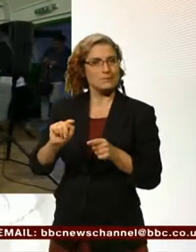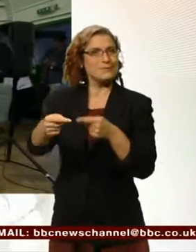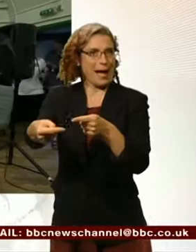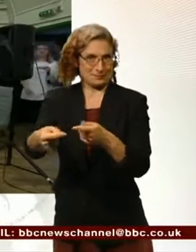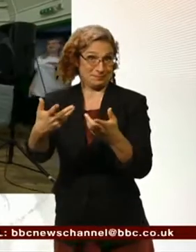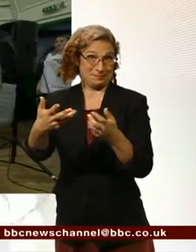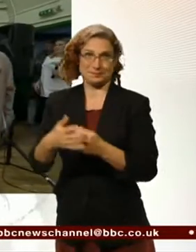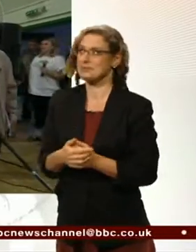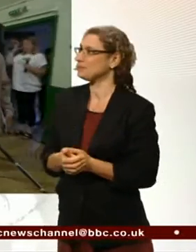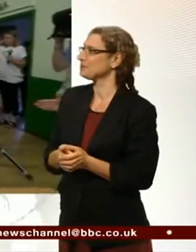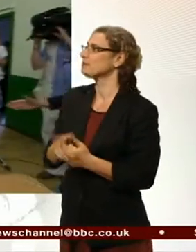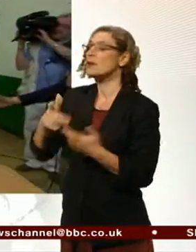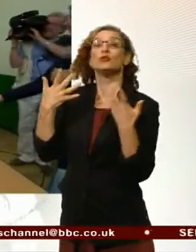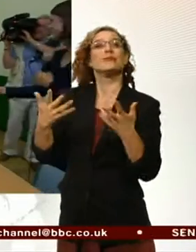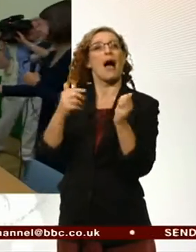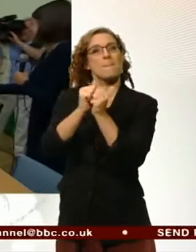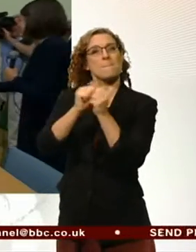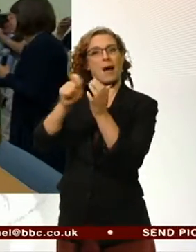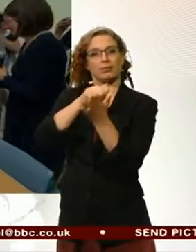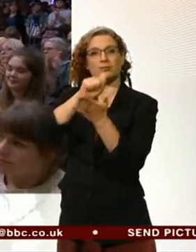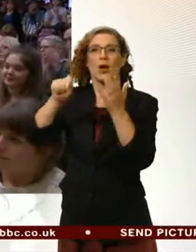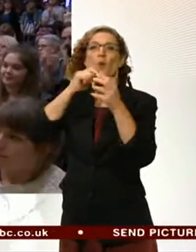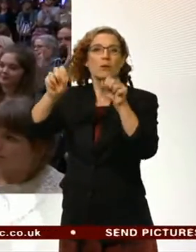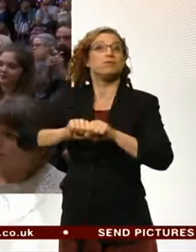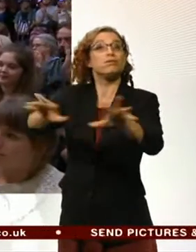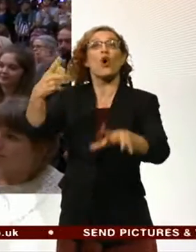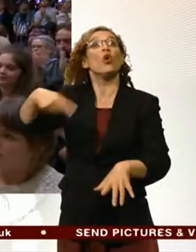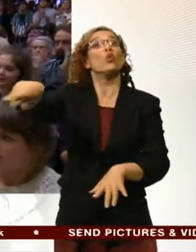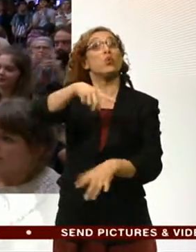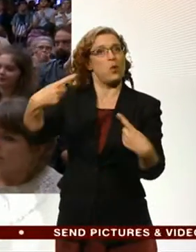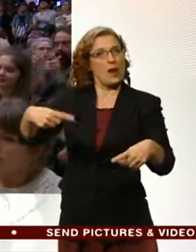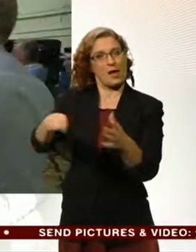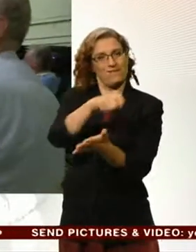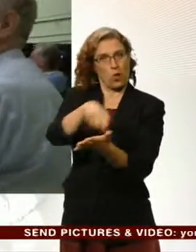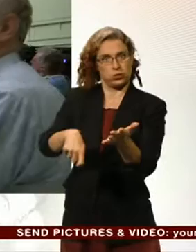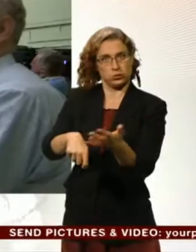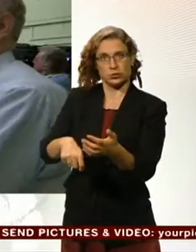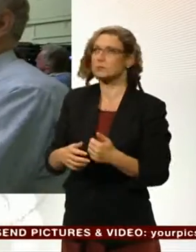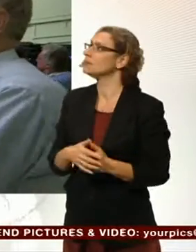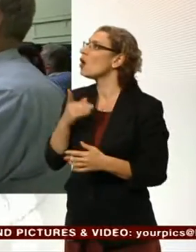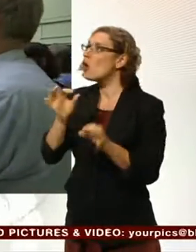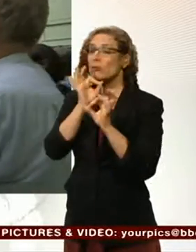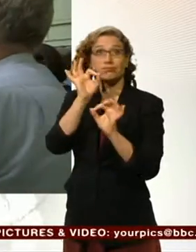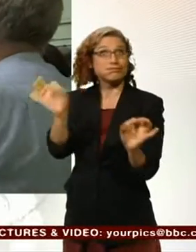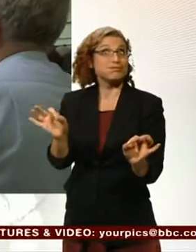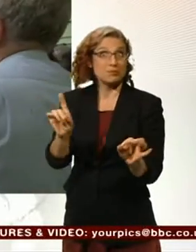As the ballots go out for some a single question, how can you stop Jeremy Corbyn?